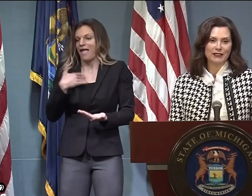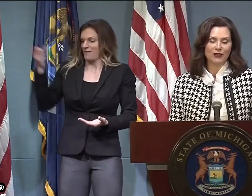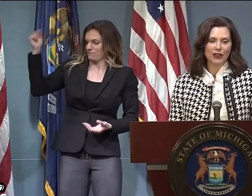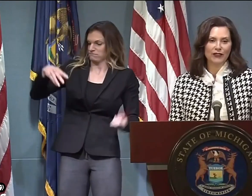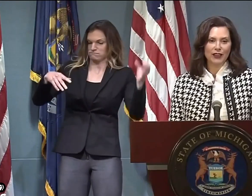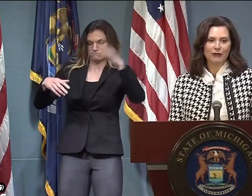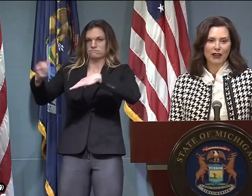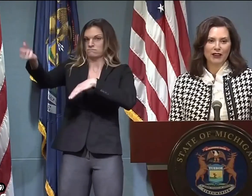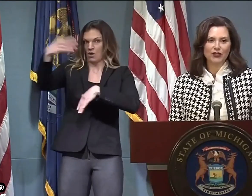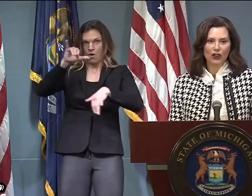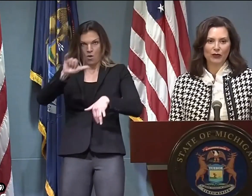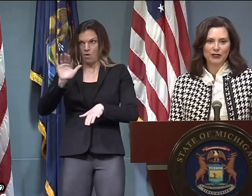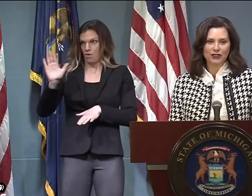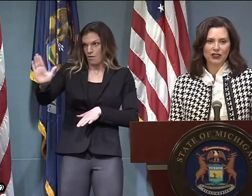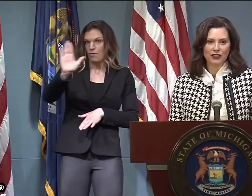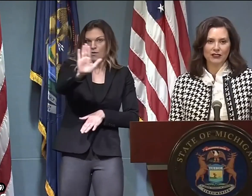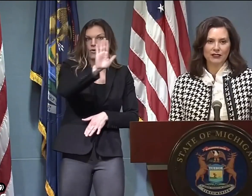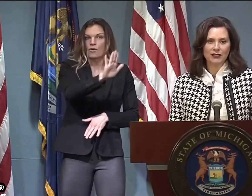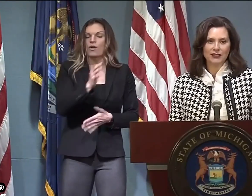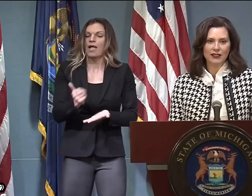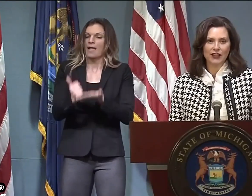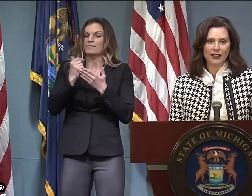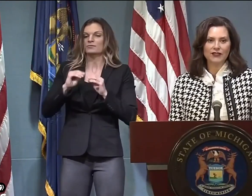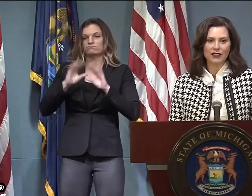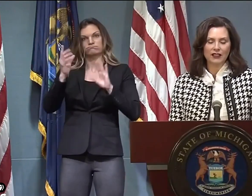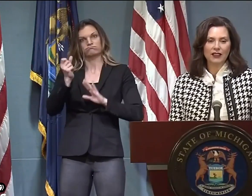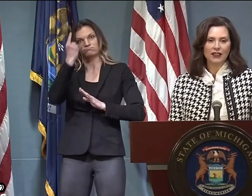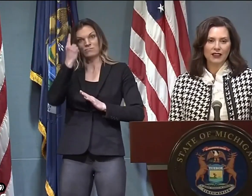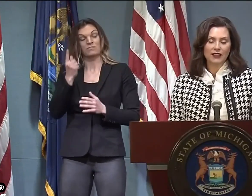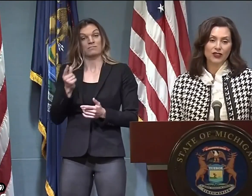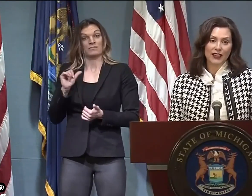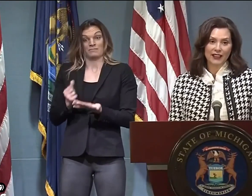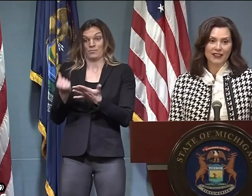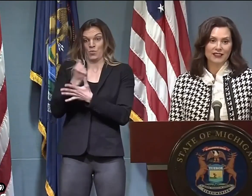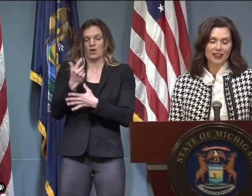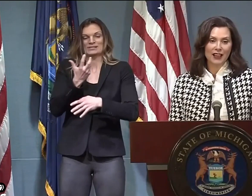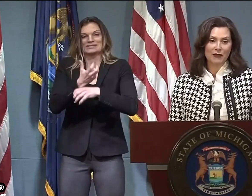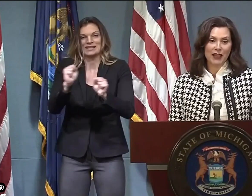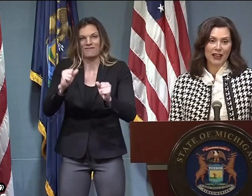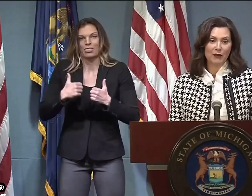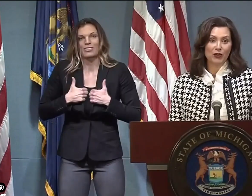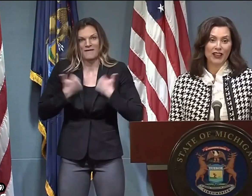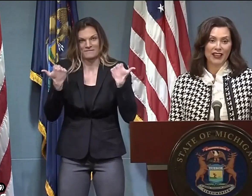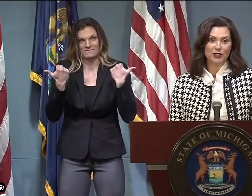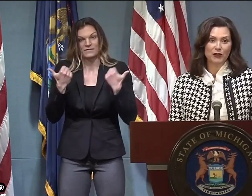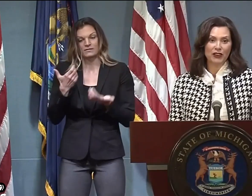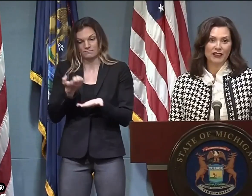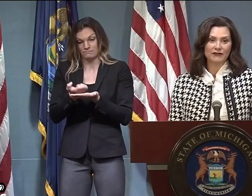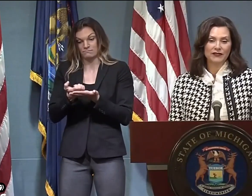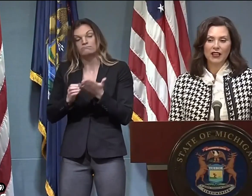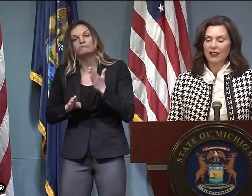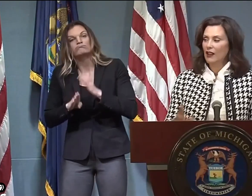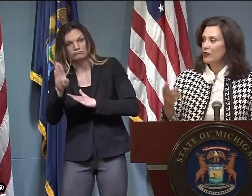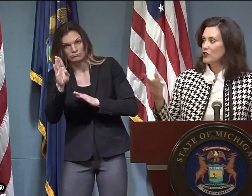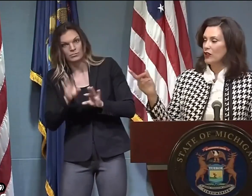all of our work product a lot better. And it means that we've been in a stronger position to save lives and try to get this economic